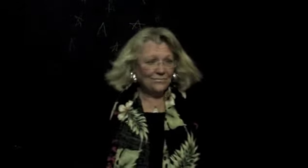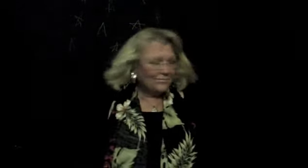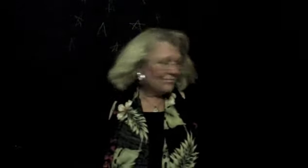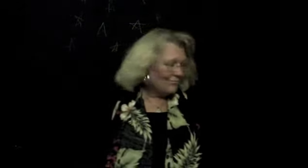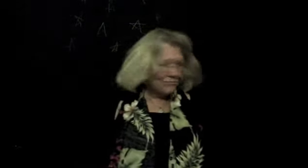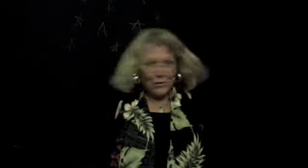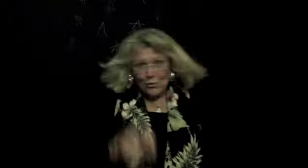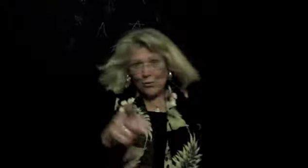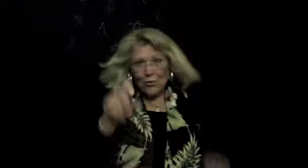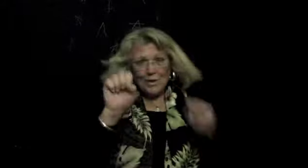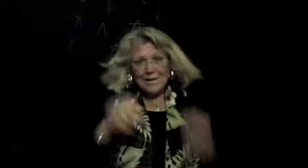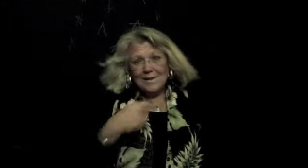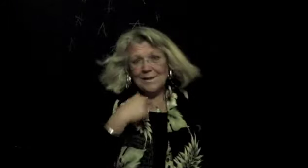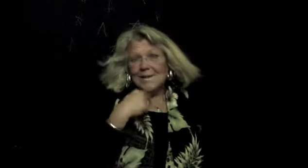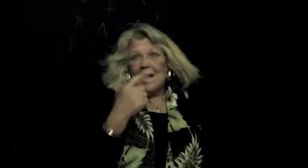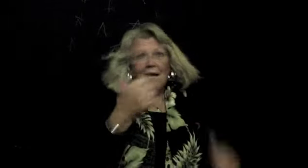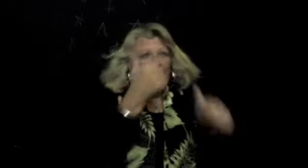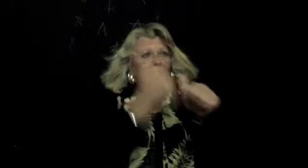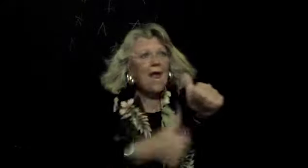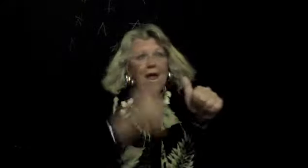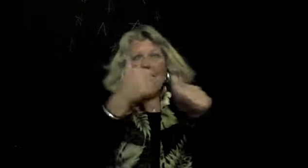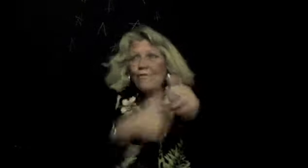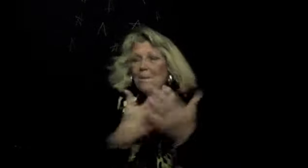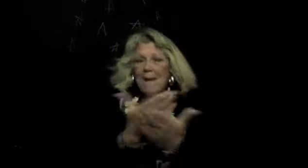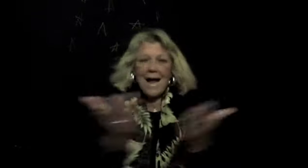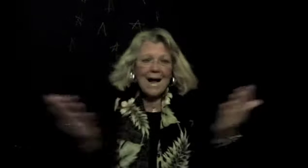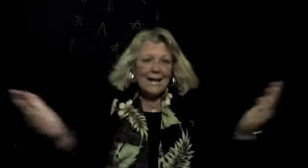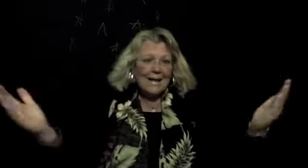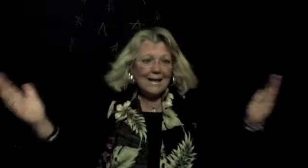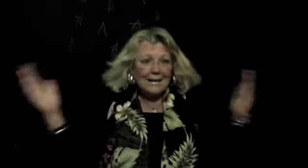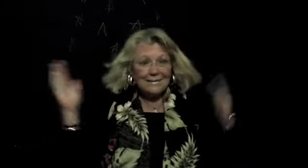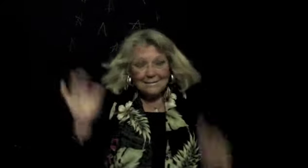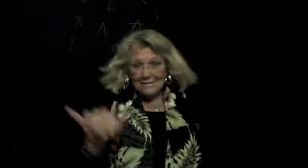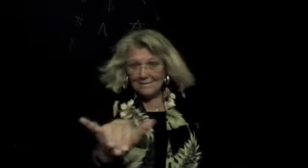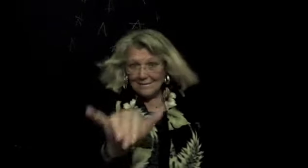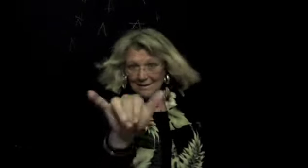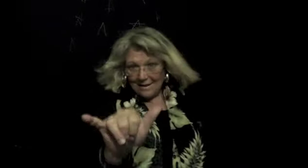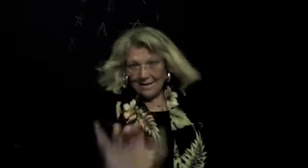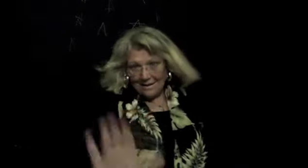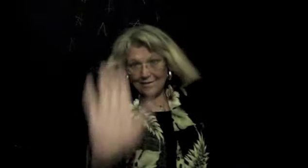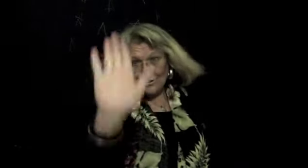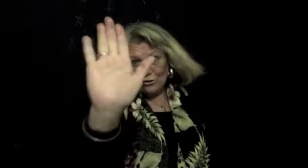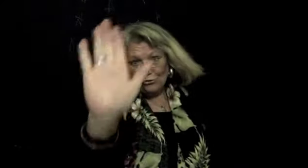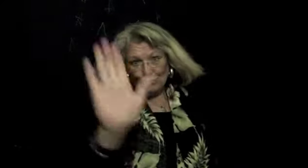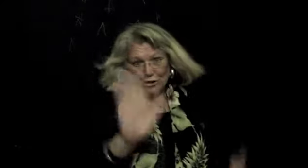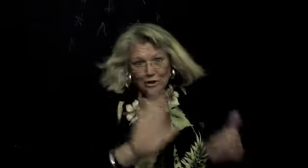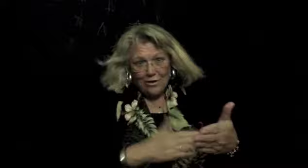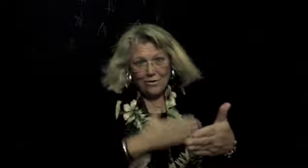And you can tell everybody This is the song